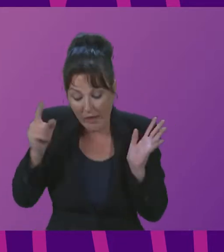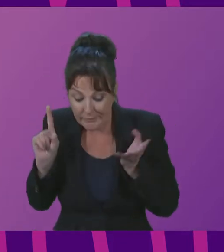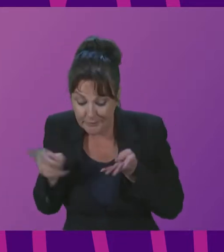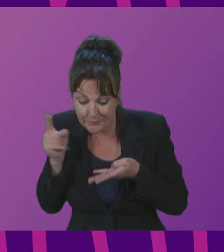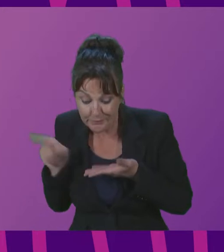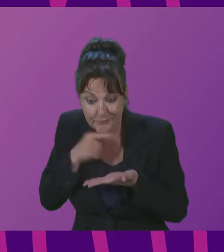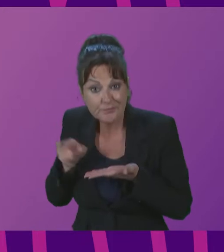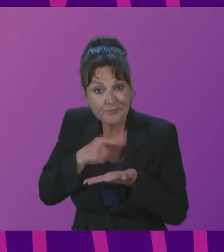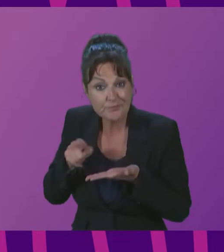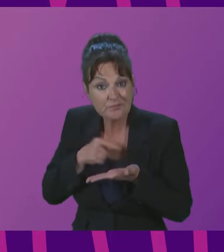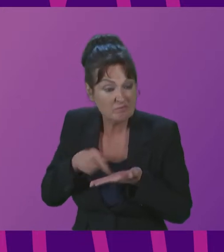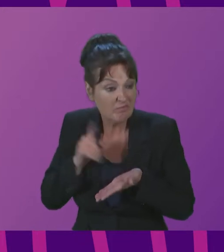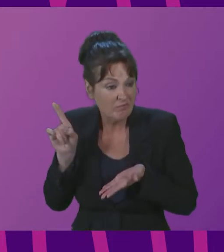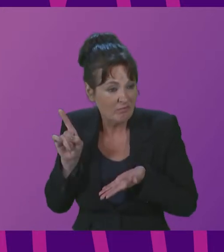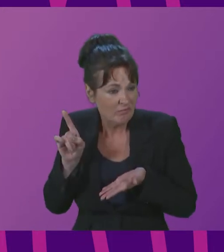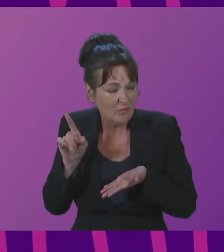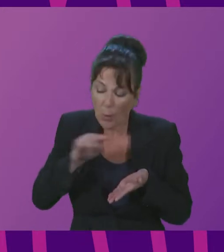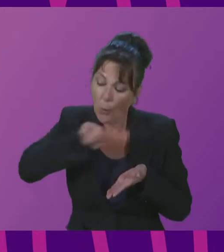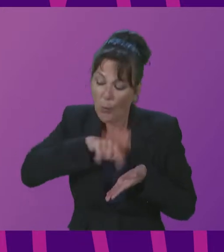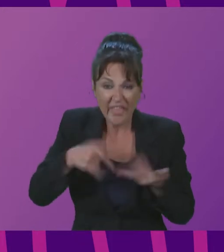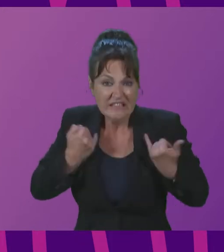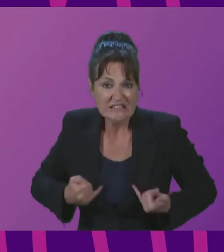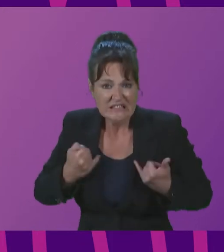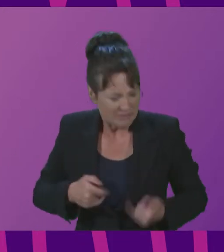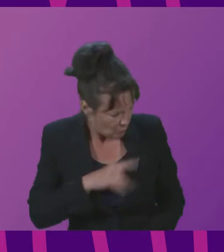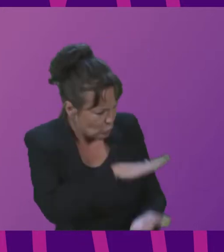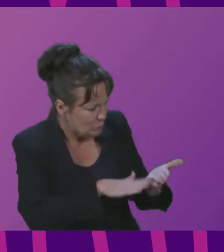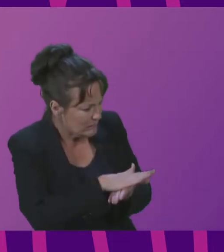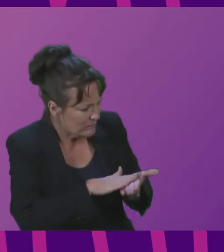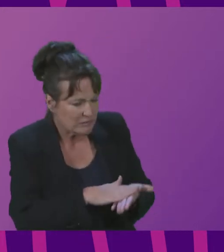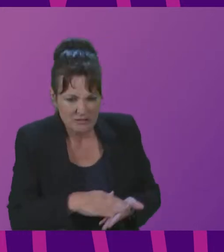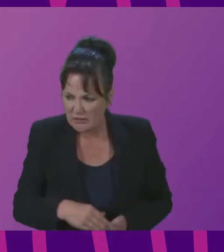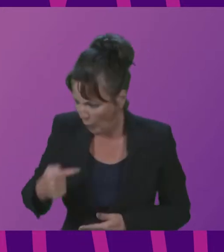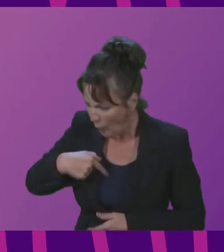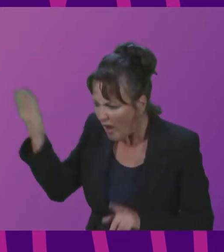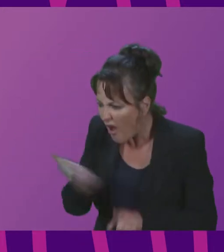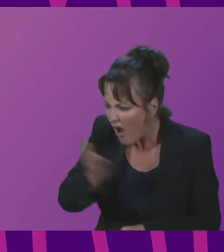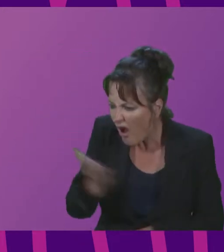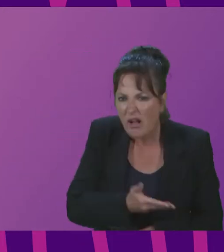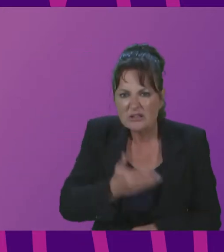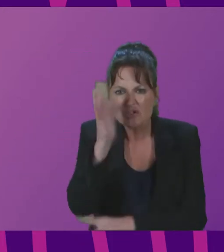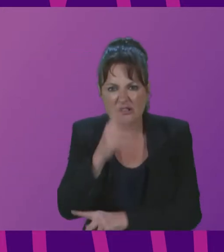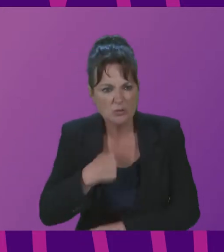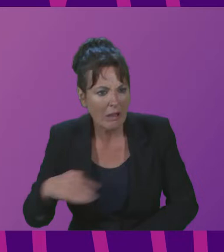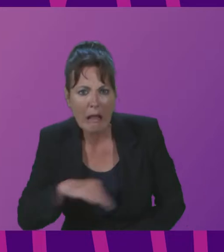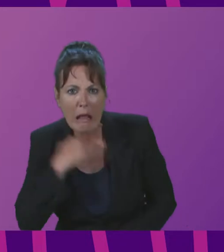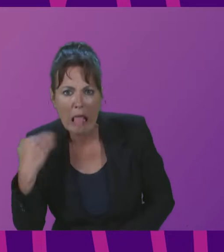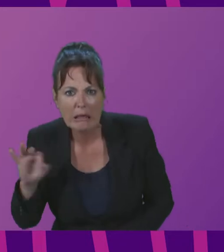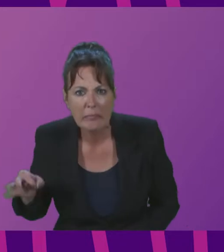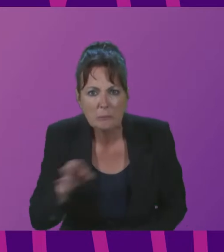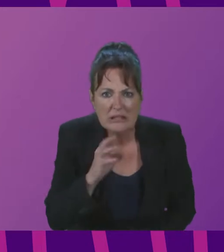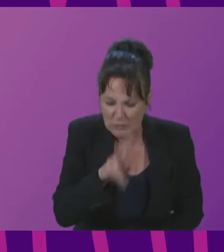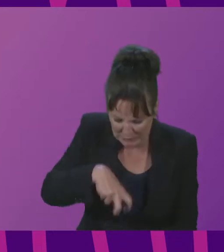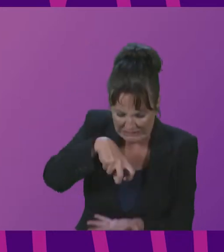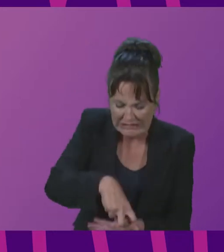my phone we're the disease I'm like what do you mean she says we're cutting down all the trees killing all the bees getting down on our knees asking